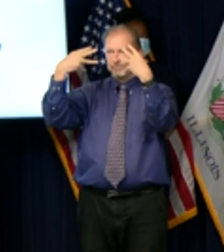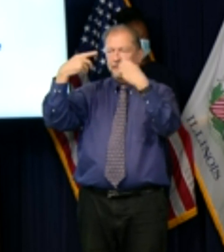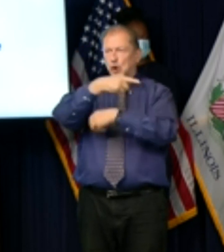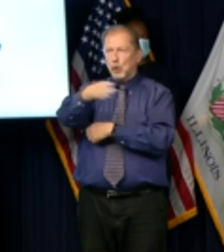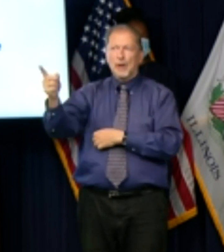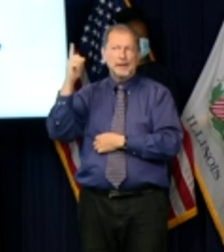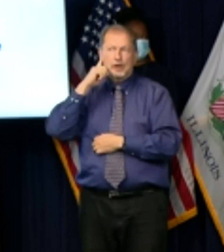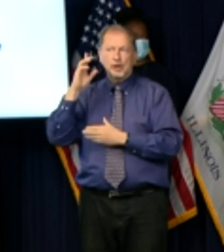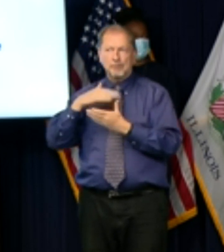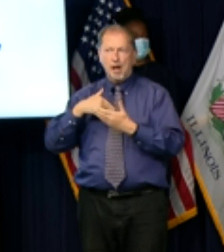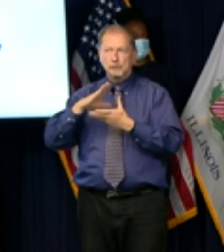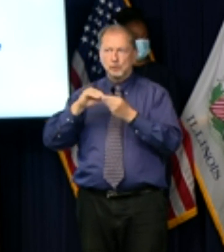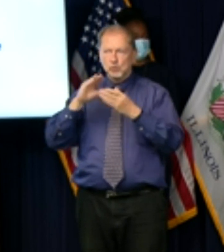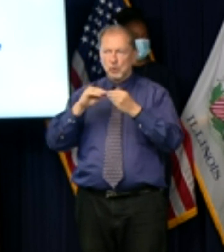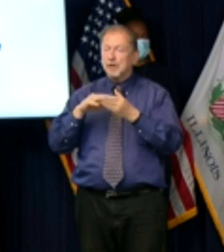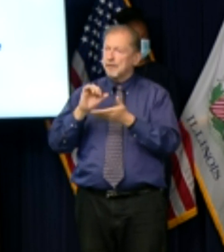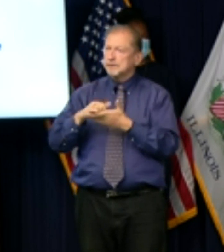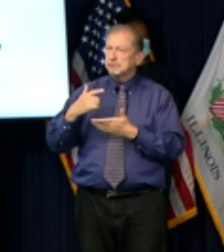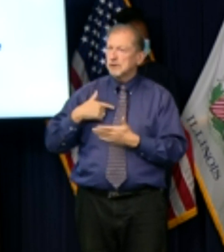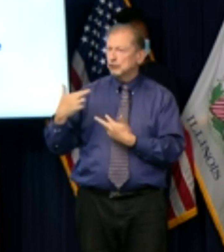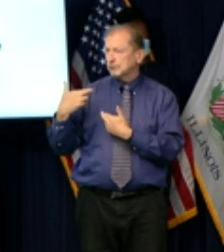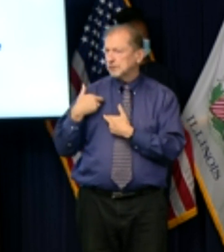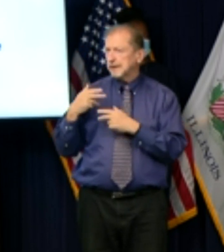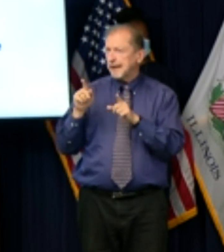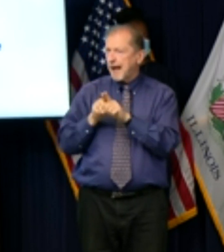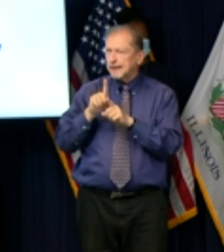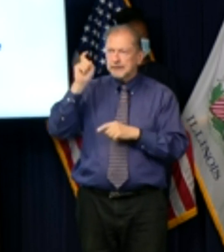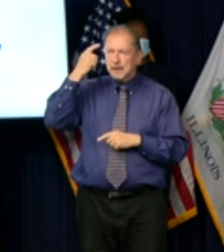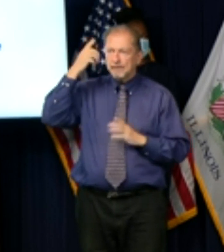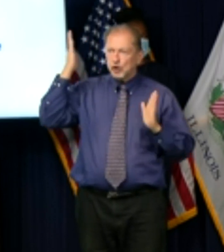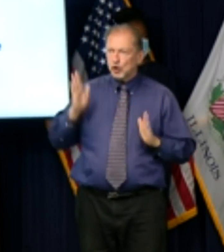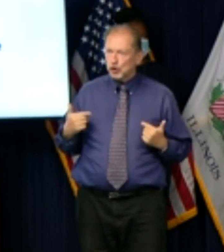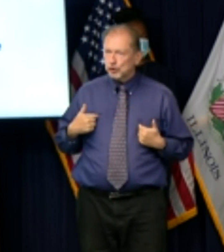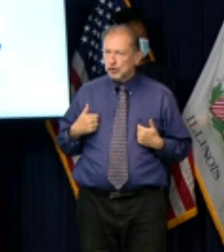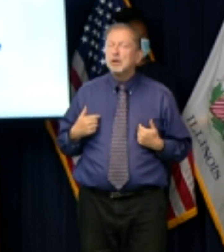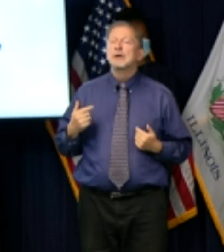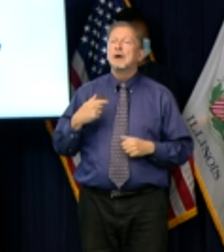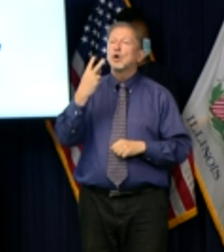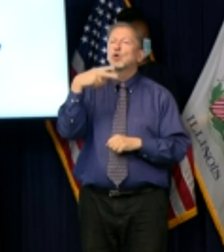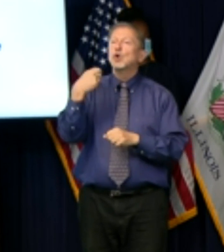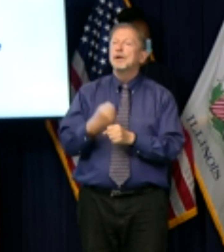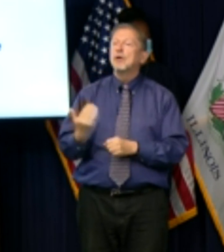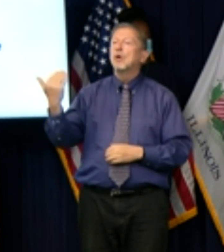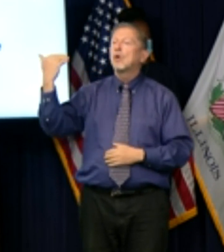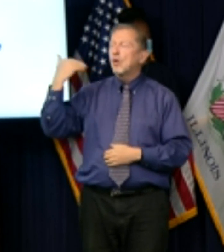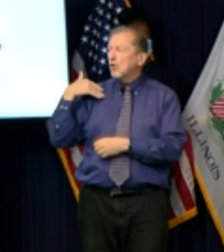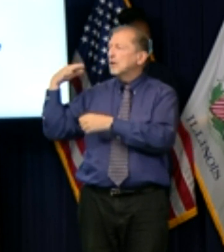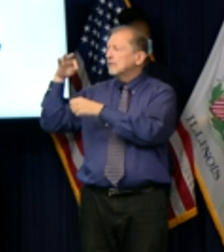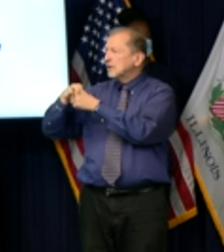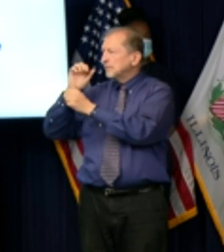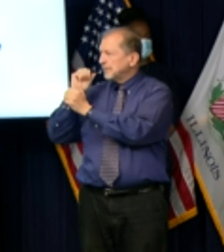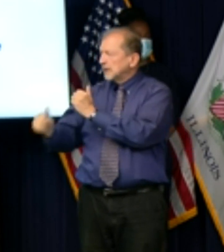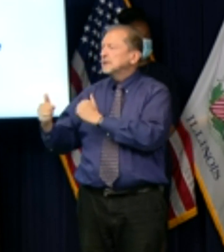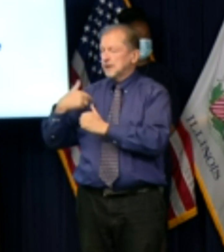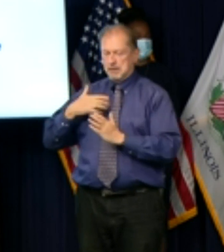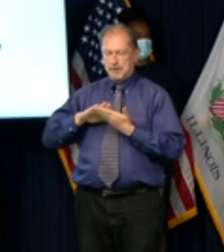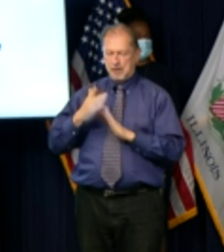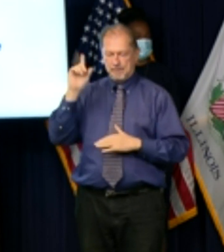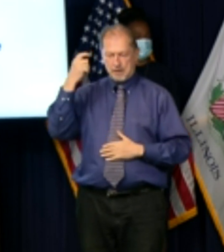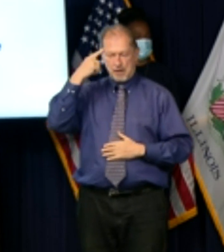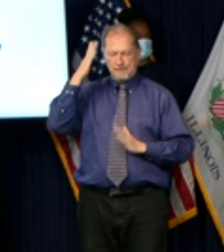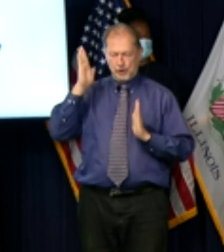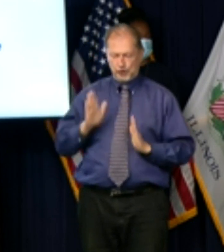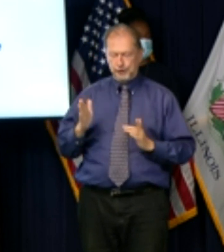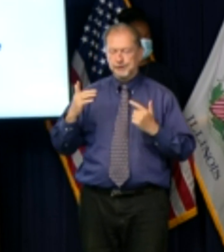the job of an elected leader when i took office almost two years ago i knew that i needed to do at least one